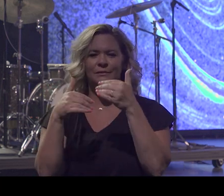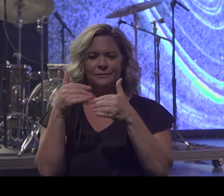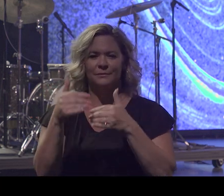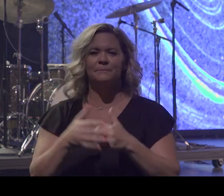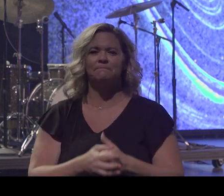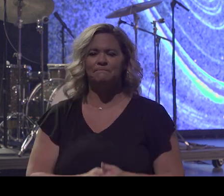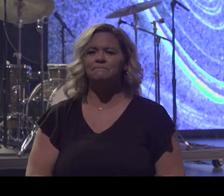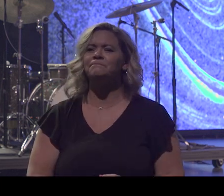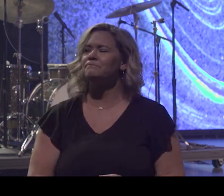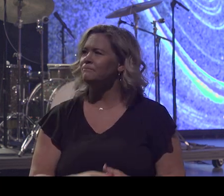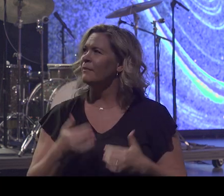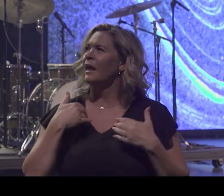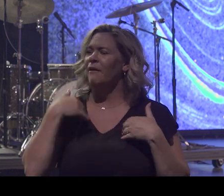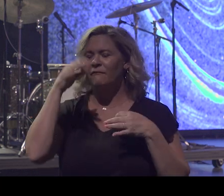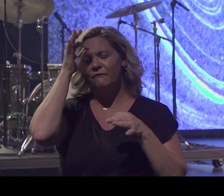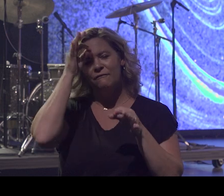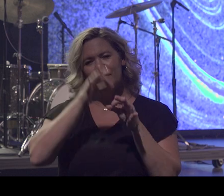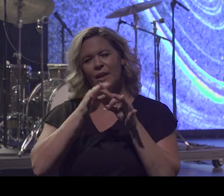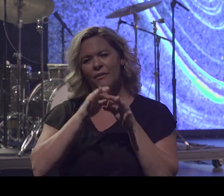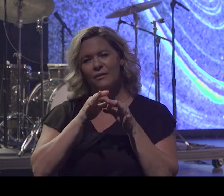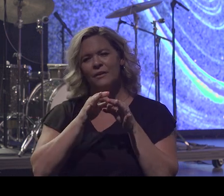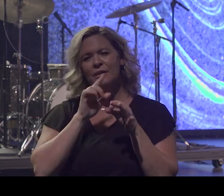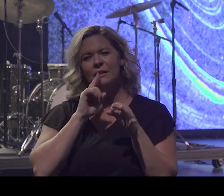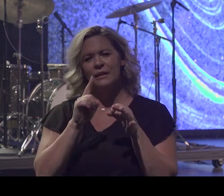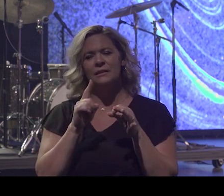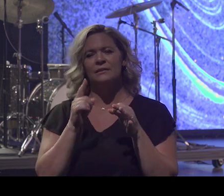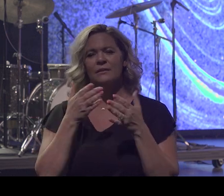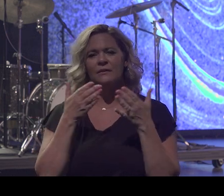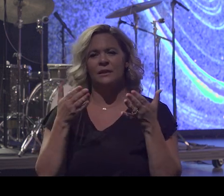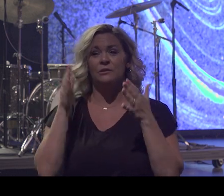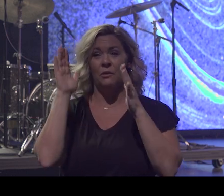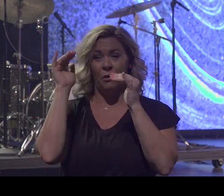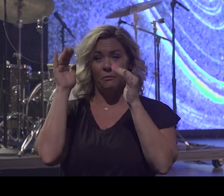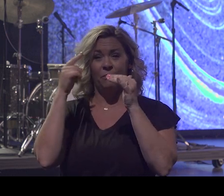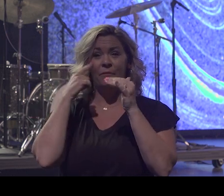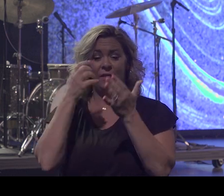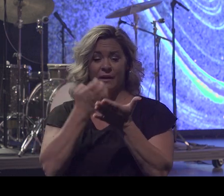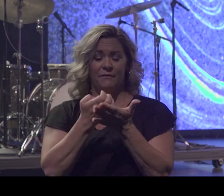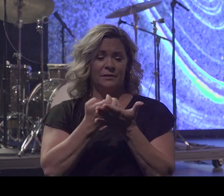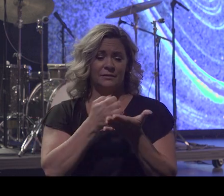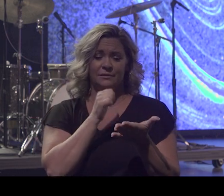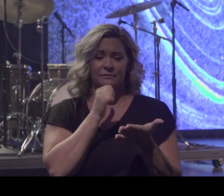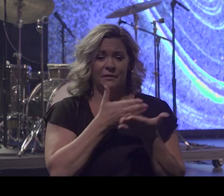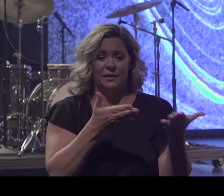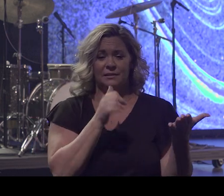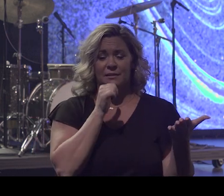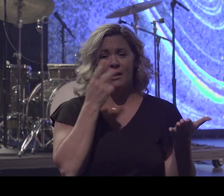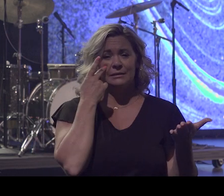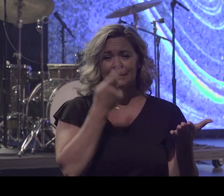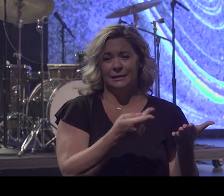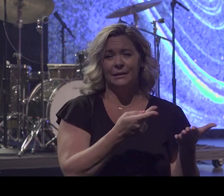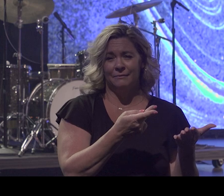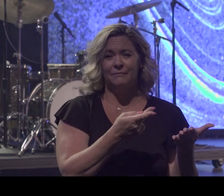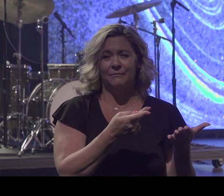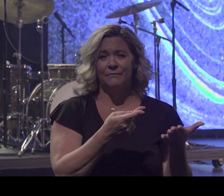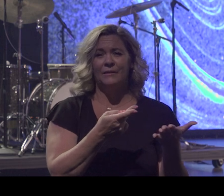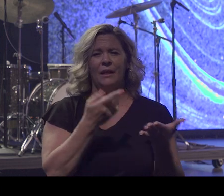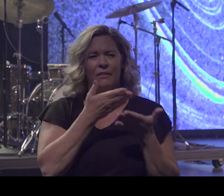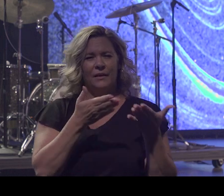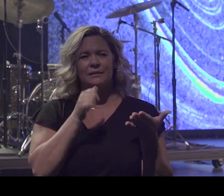Have faith. What is faith? Faith is the substance of things. Hold for it. The evidence of things not seen. Things not seen. Things not seen. You don't